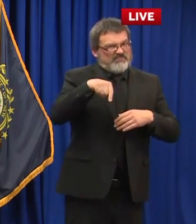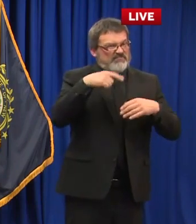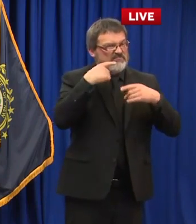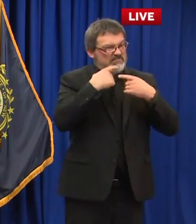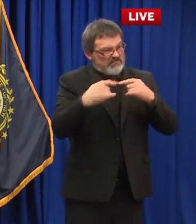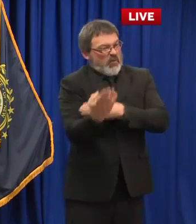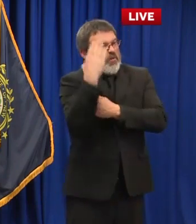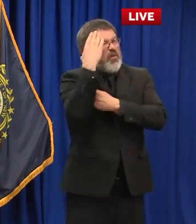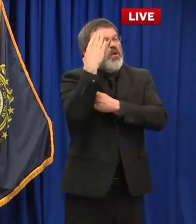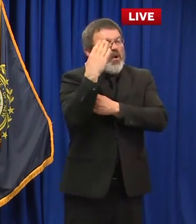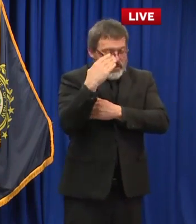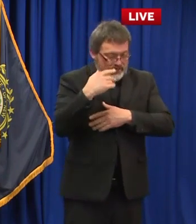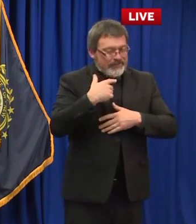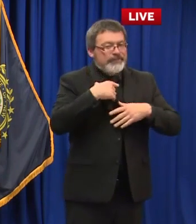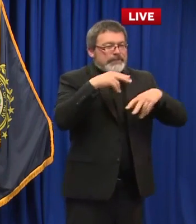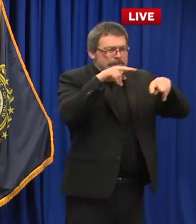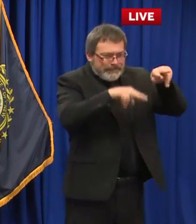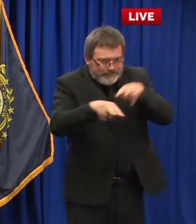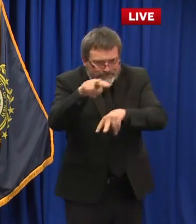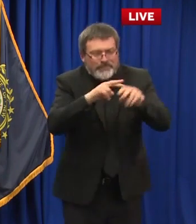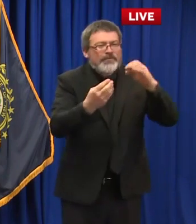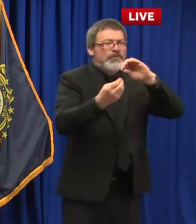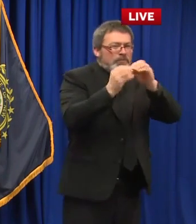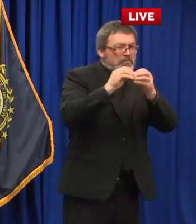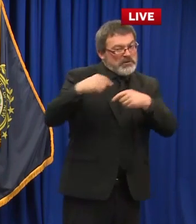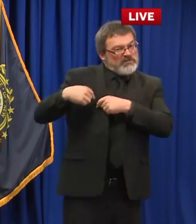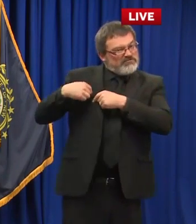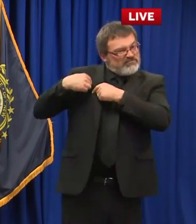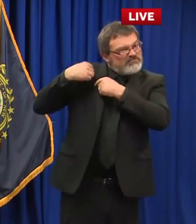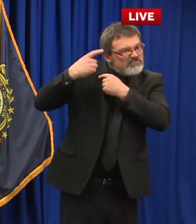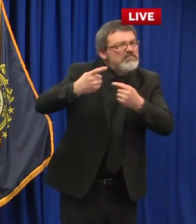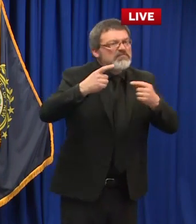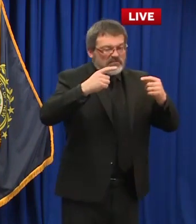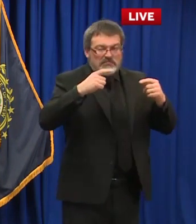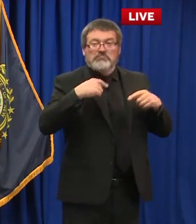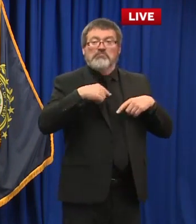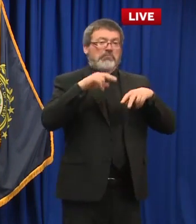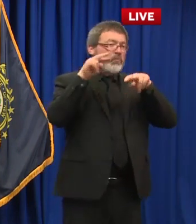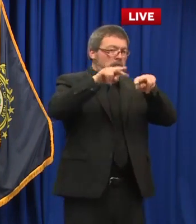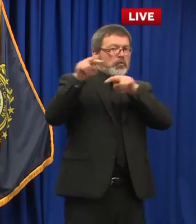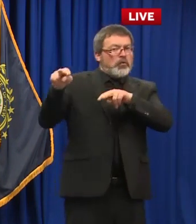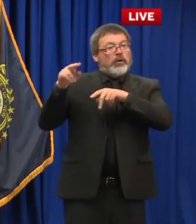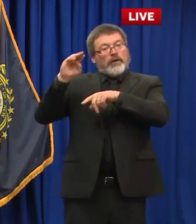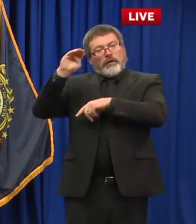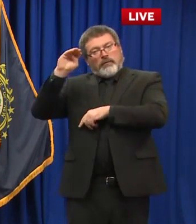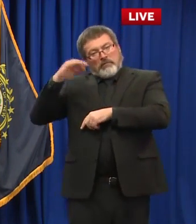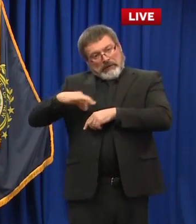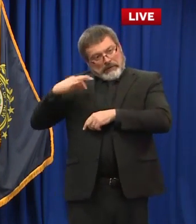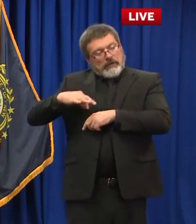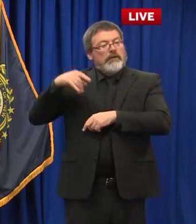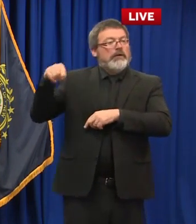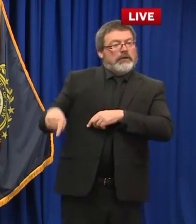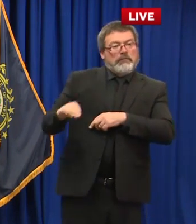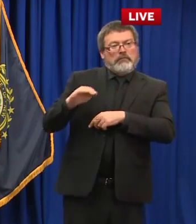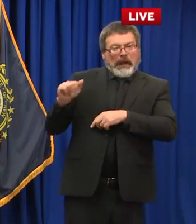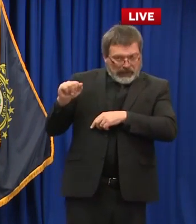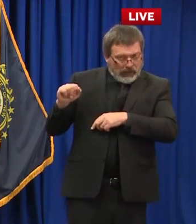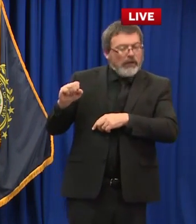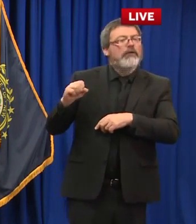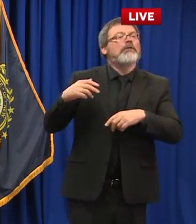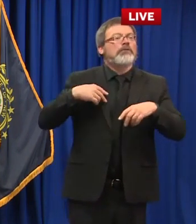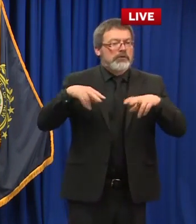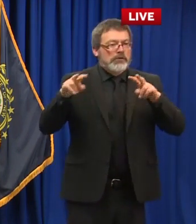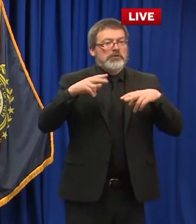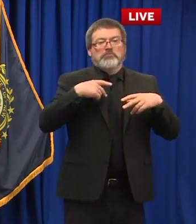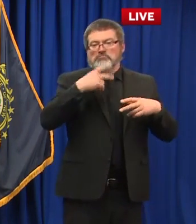other states, what had happened, looking at what had gone on in our own state, the fact that people had been keeping the the distancing and there weren't any signs of